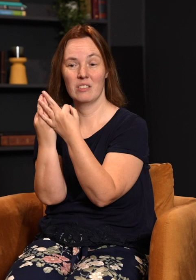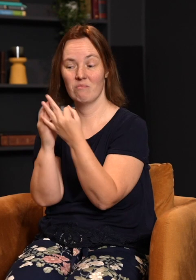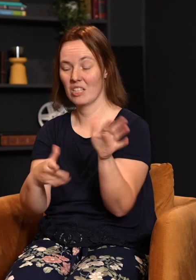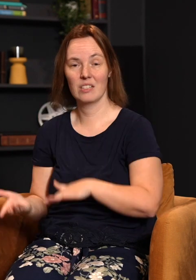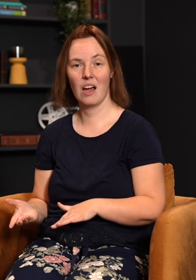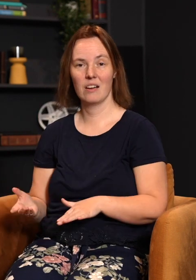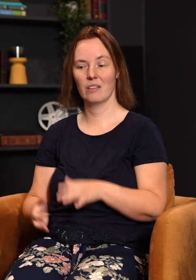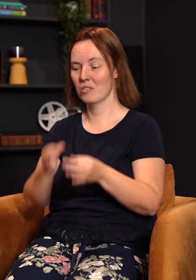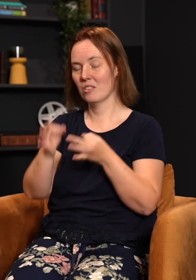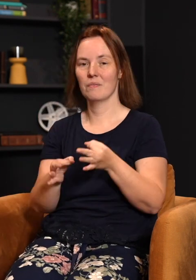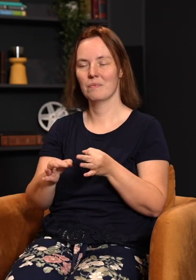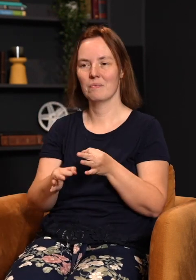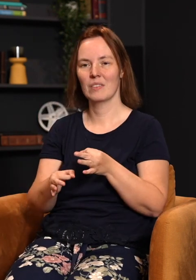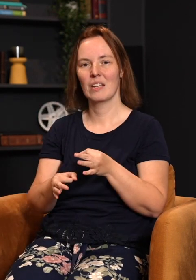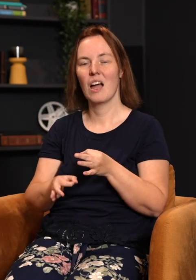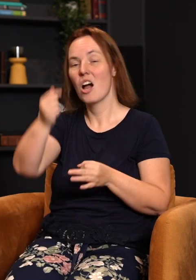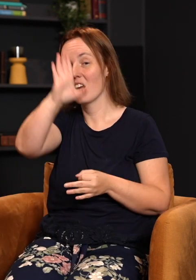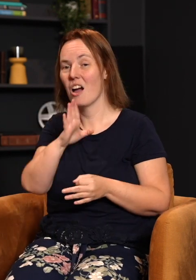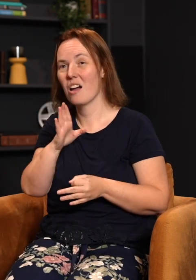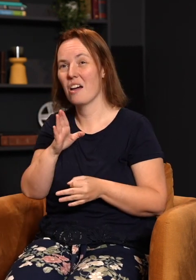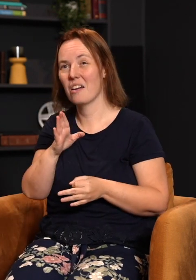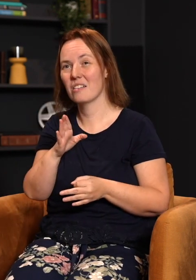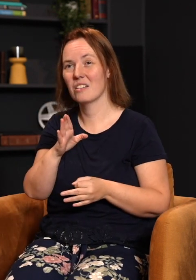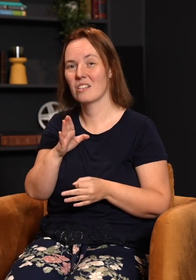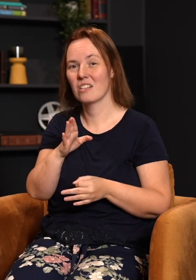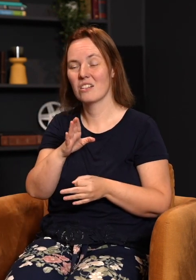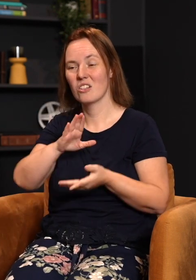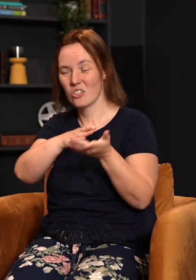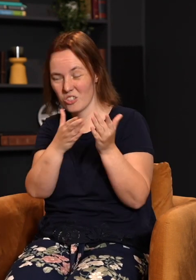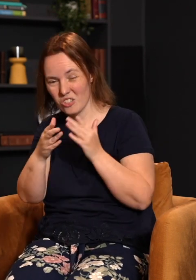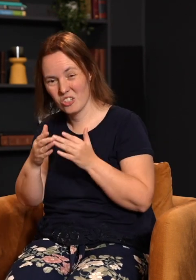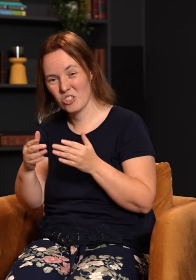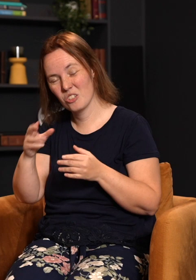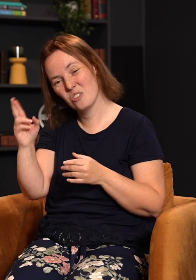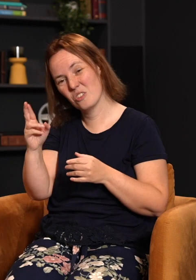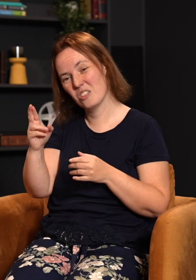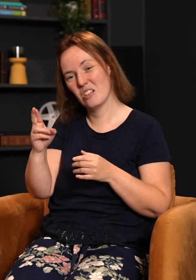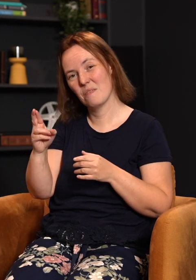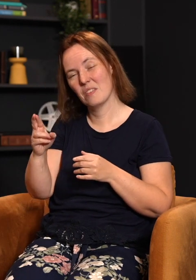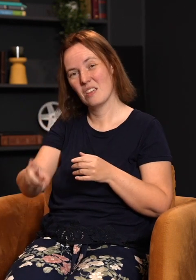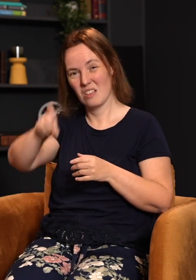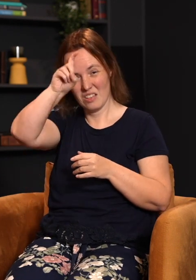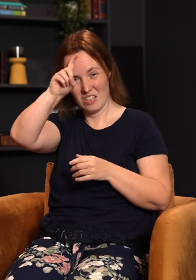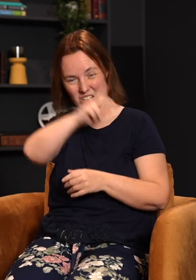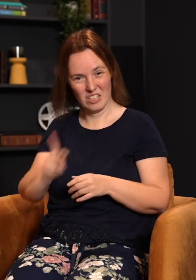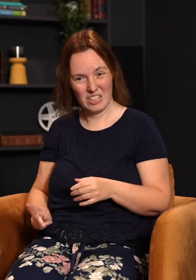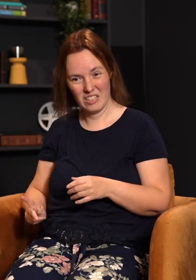That's the judgment. And it wasn't just an arbitrary judgment. God actually turned Pharaoh's judgment on himself. Pharaoh, who was believed to be